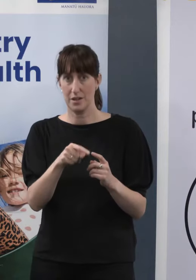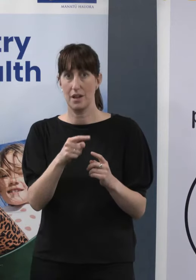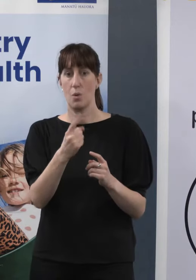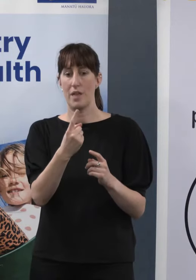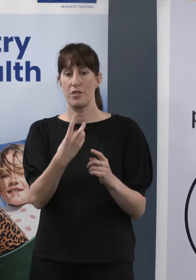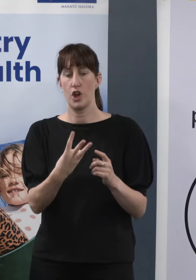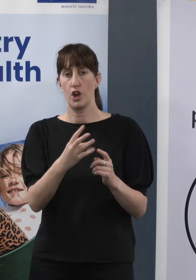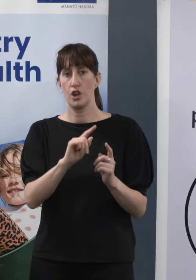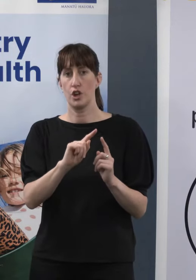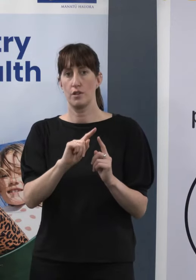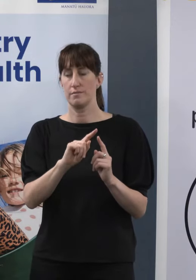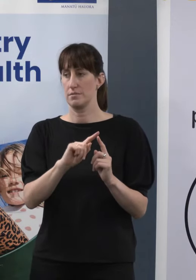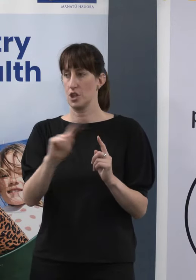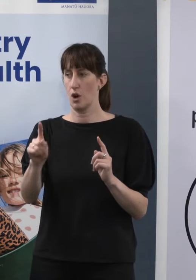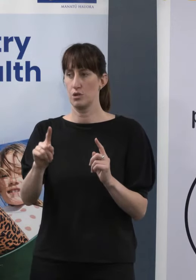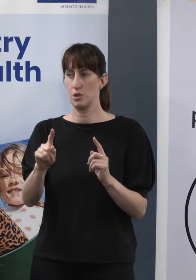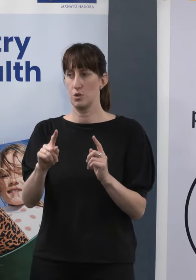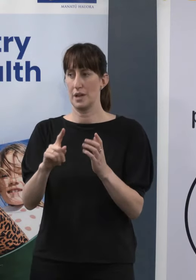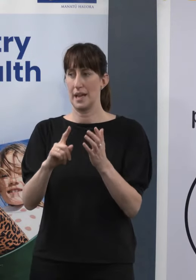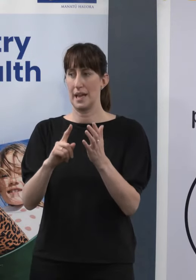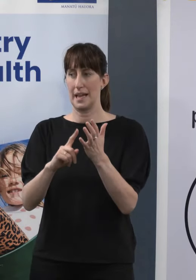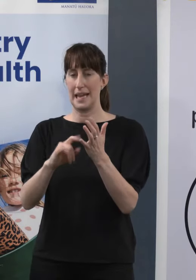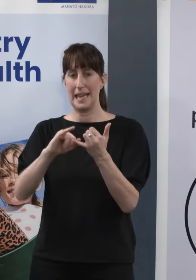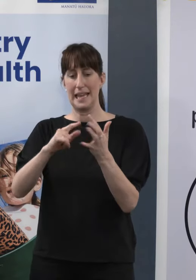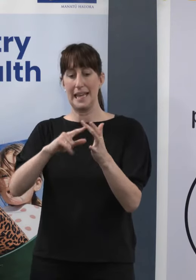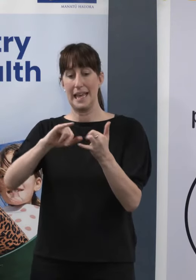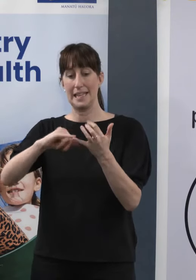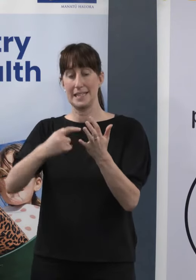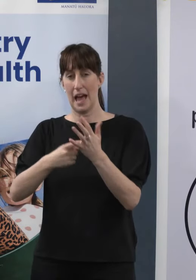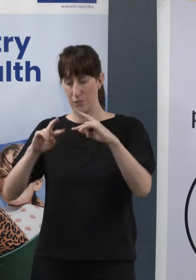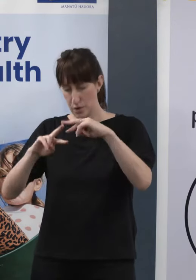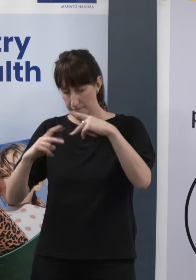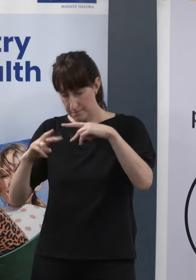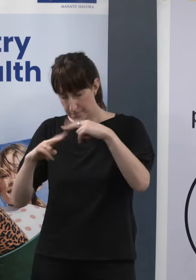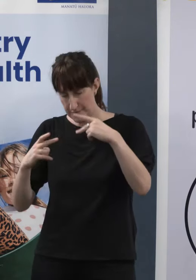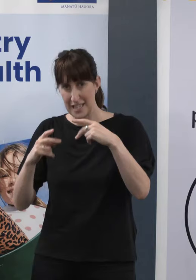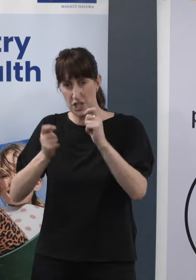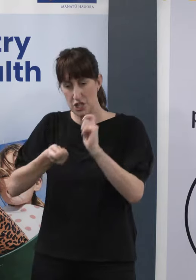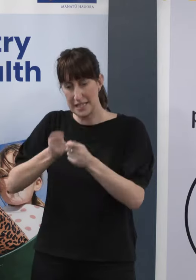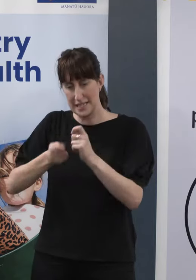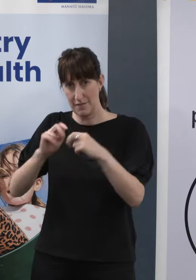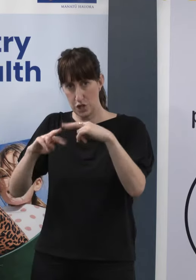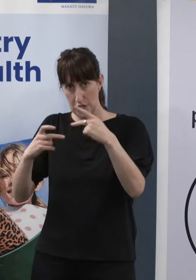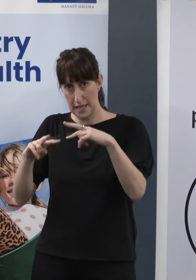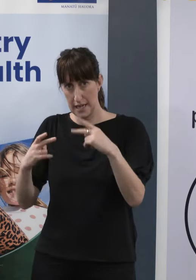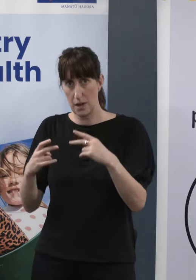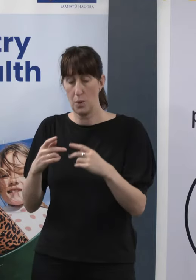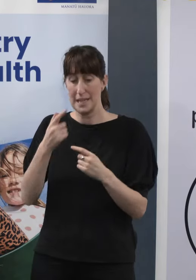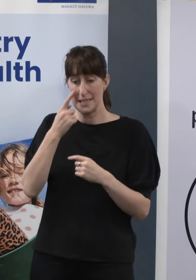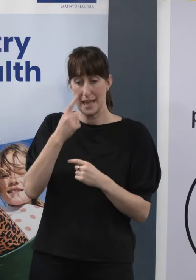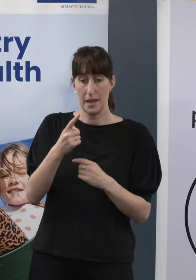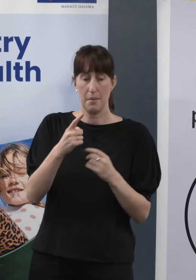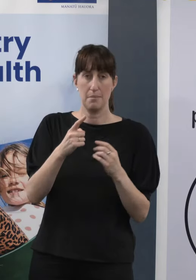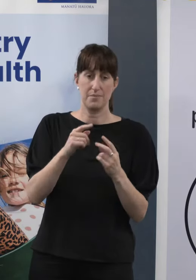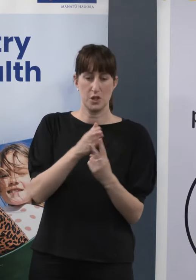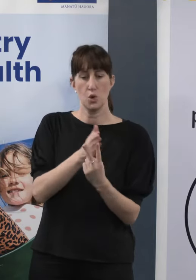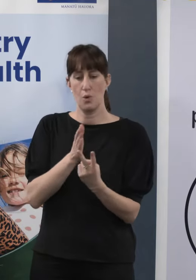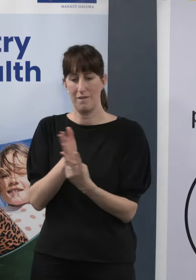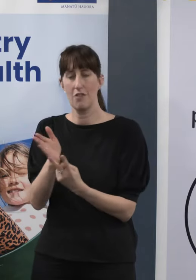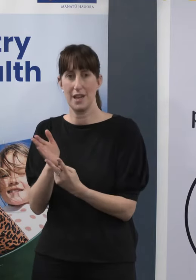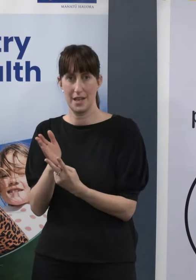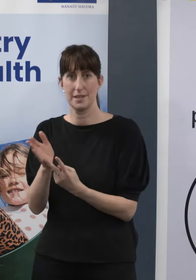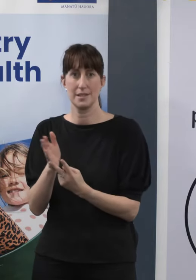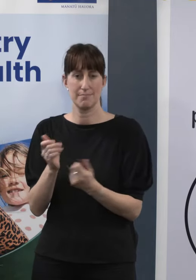you're aware, we're seeing the BA.2.1 variant in particular, the BA.4 and 5, and we're detecting those in the community now